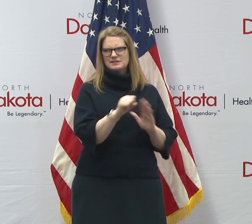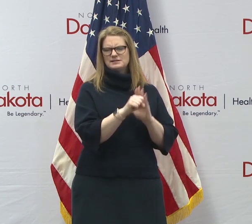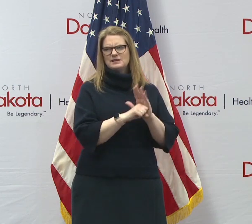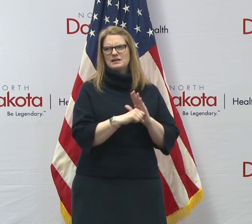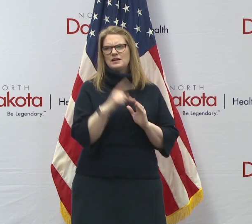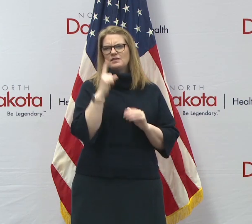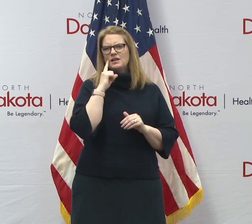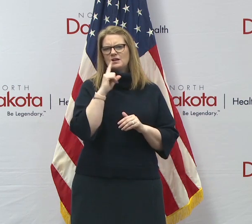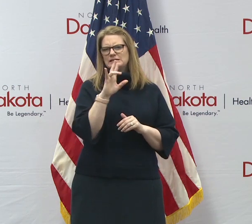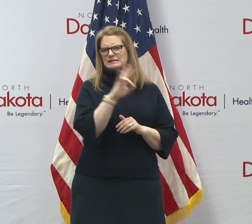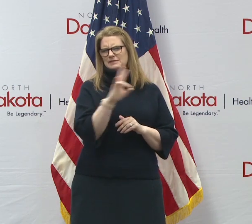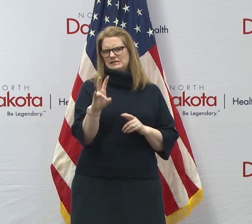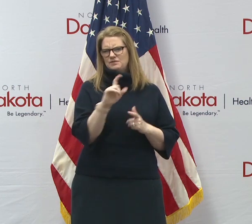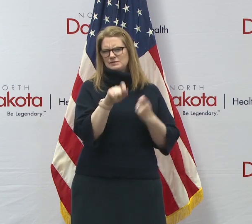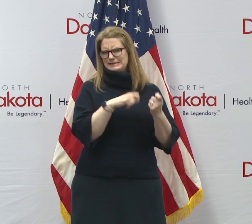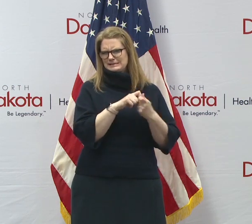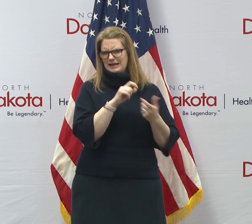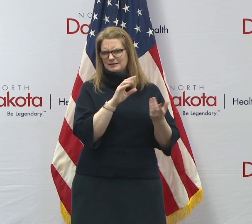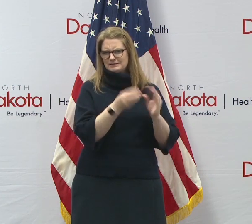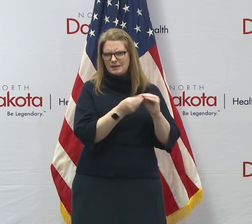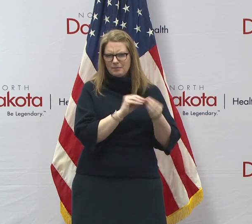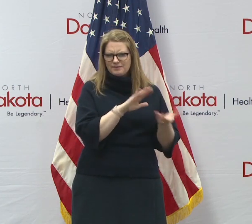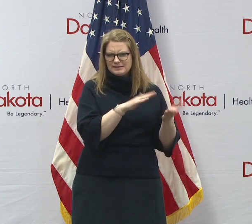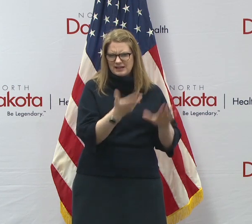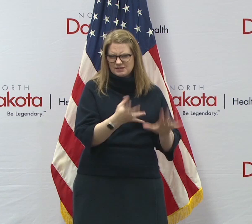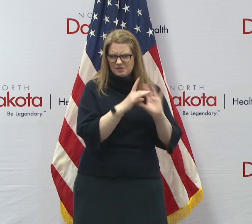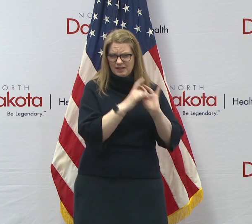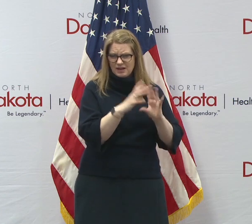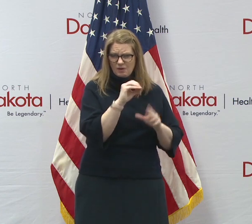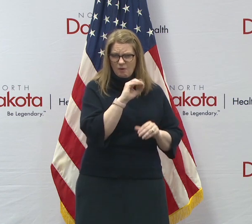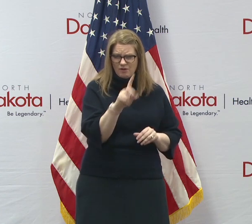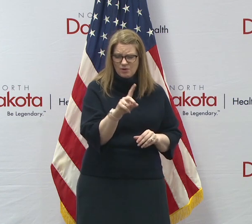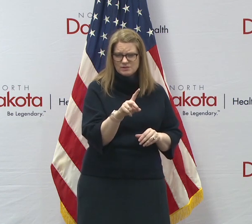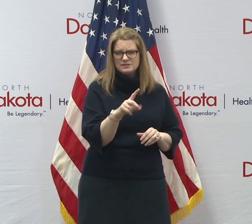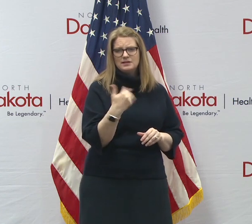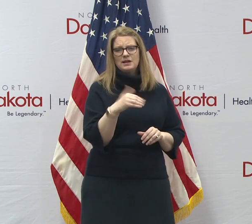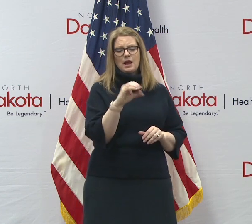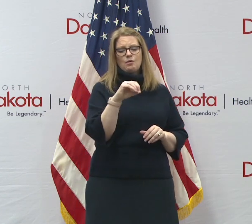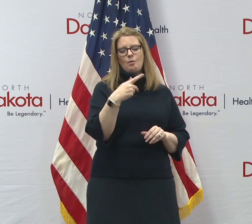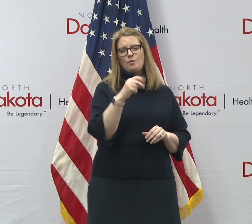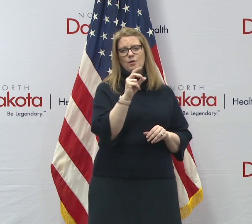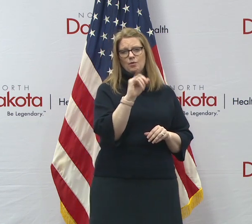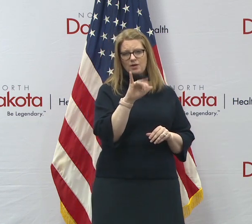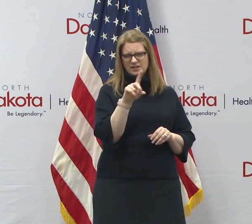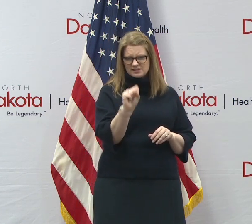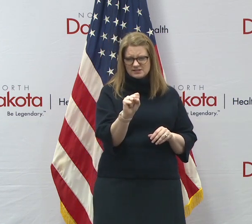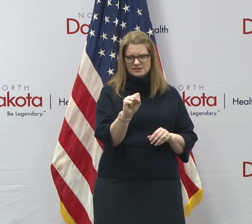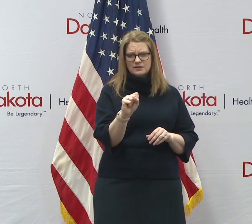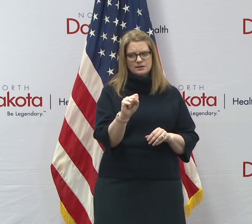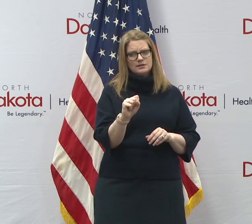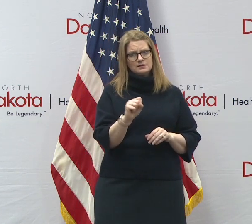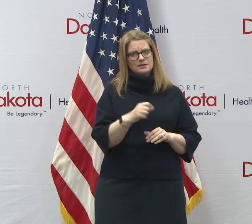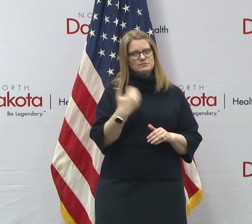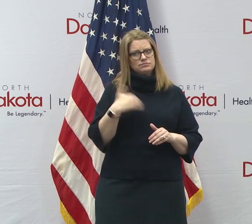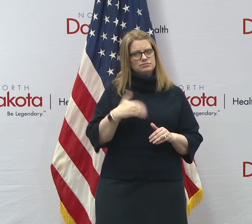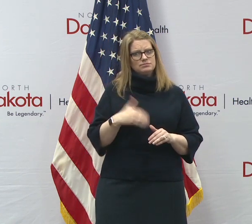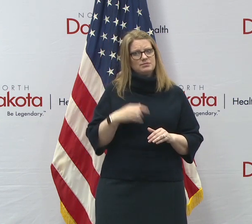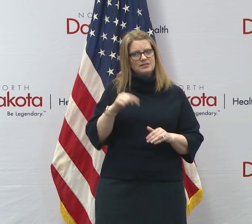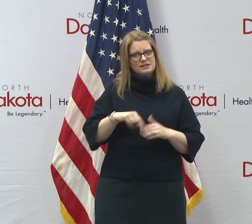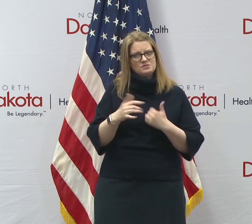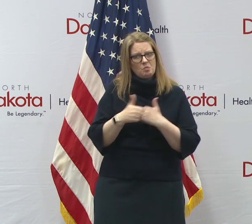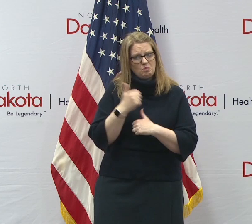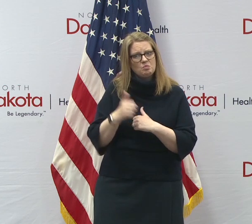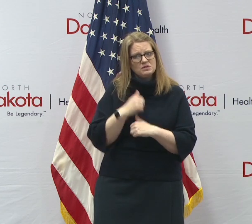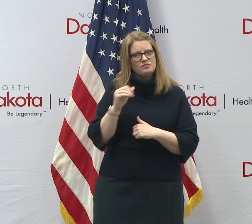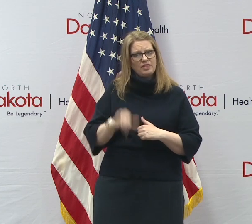77 was the exact number. Uh, and, and so this is a, something that is certainly people are at risk, uh, for this. We